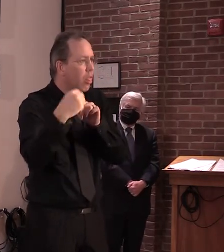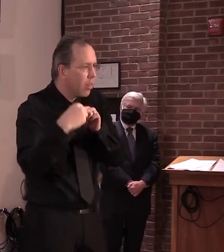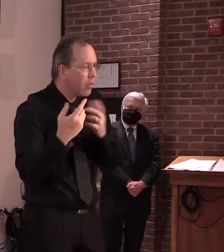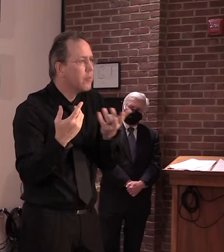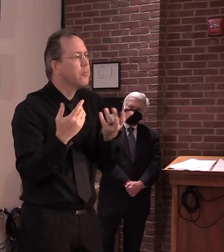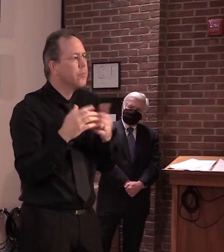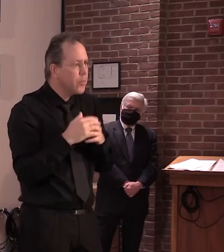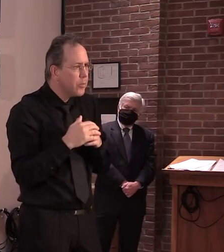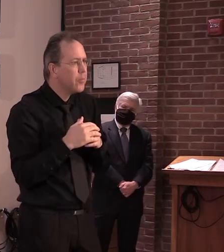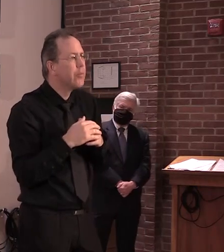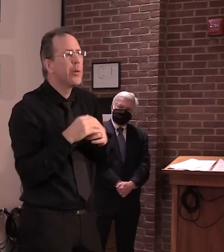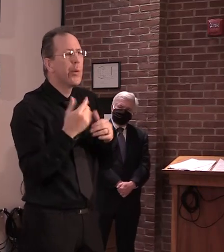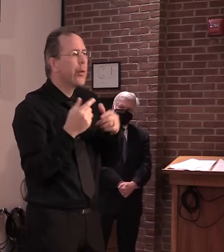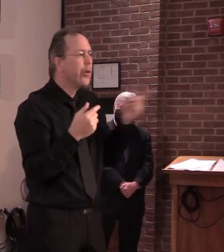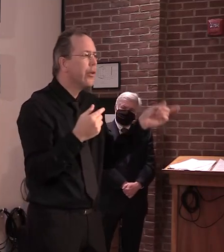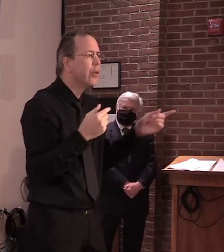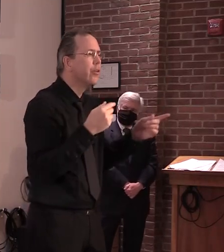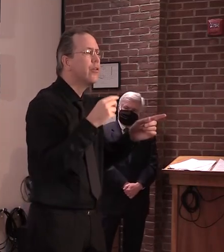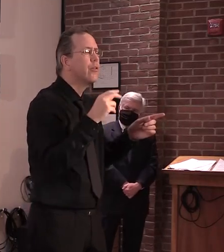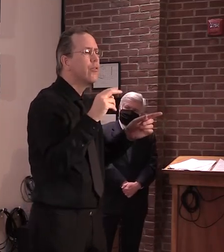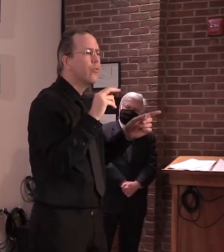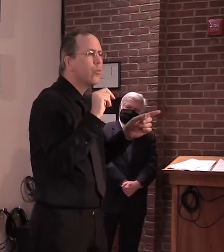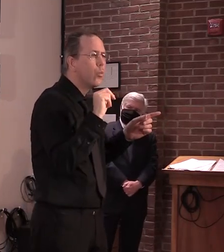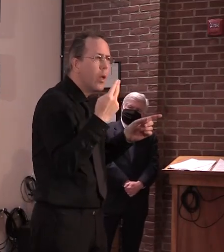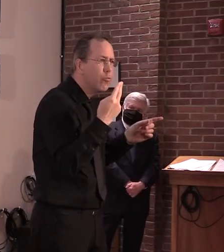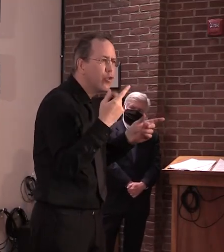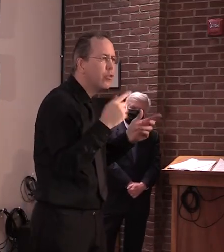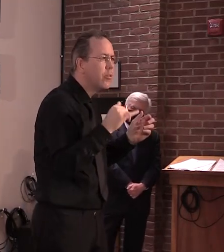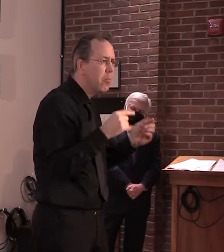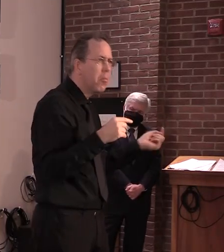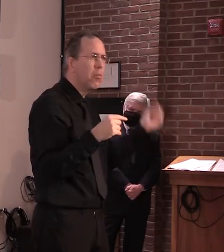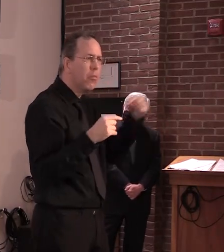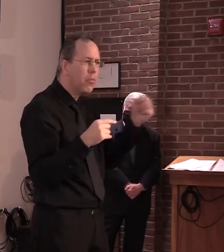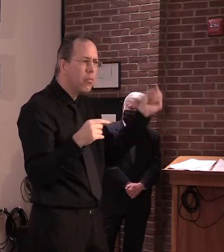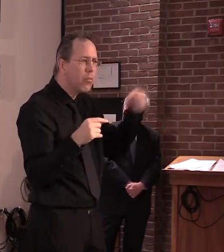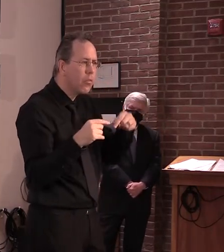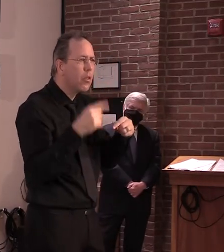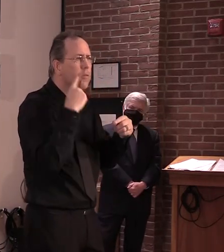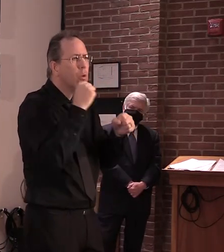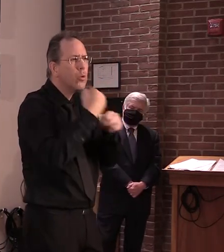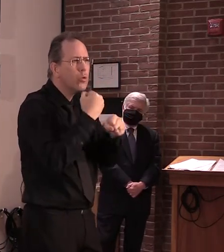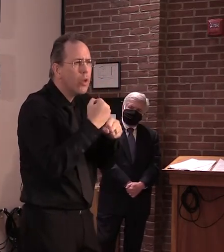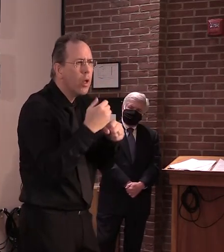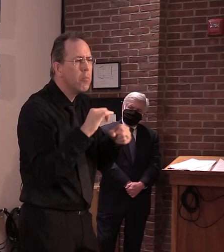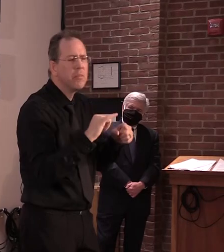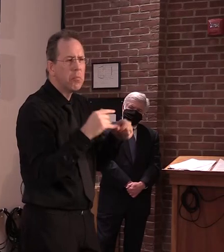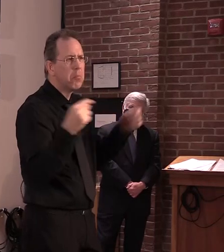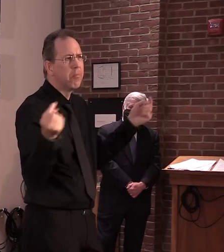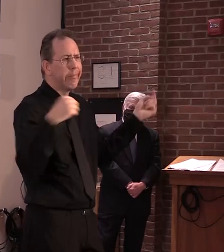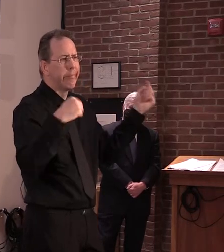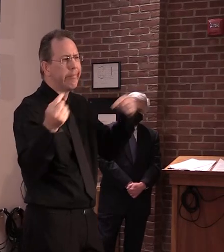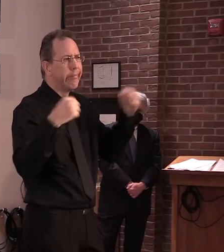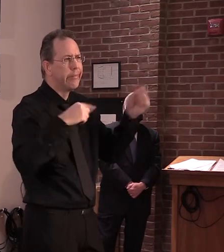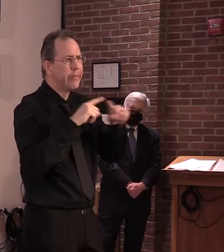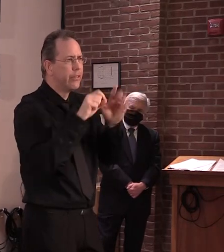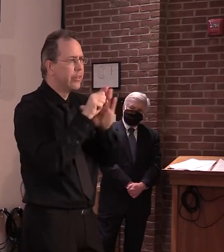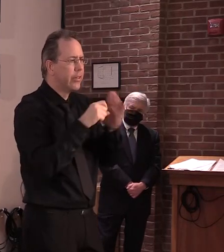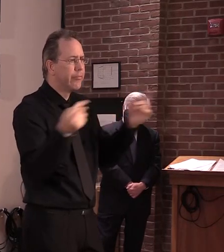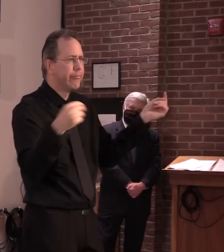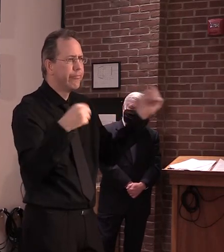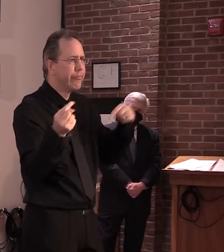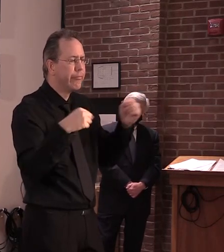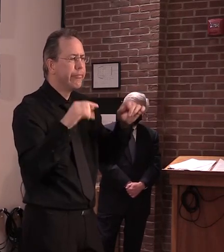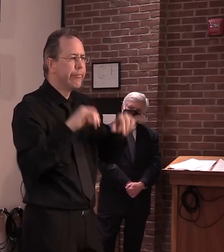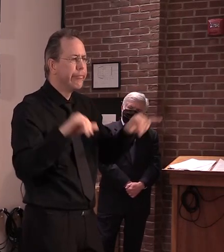Hitchcock. So we have allowed for a little bit of variance. But in this case, we're asking those those companies to